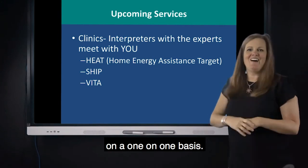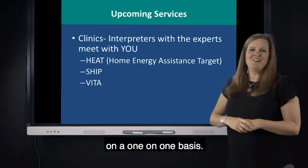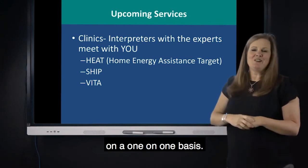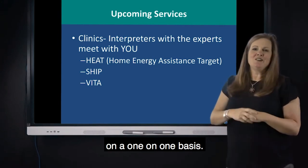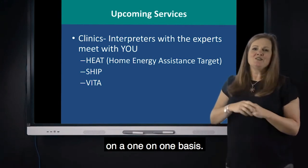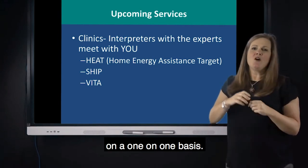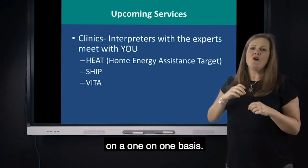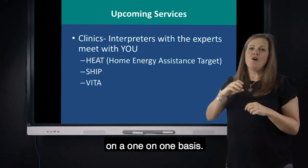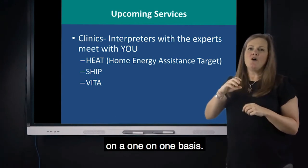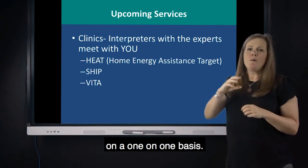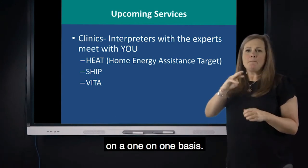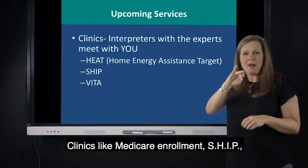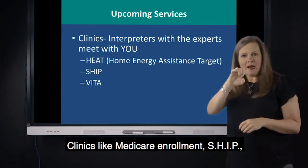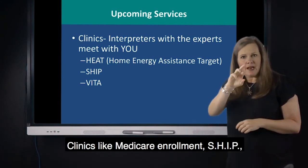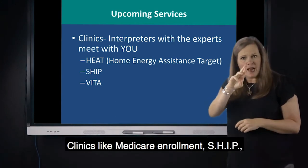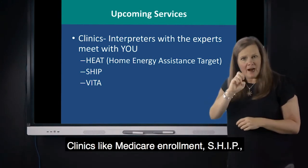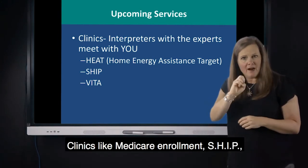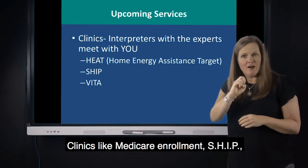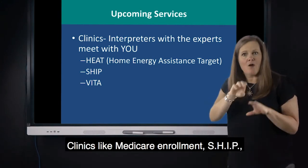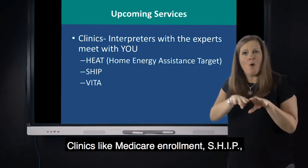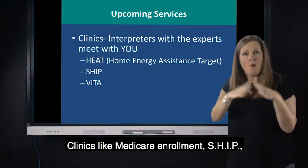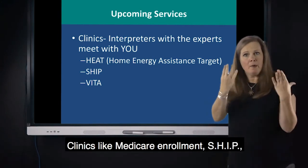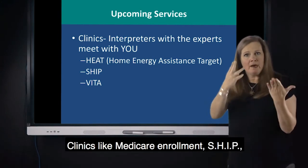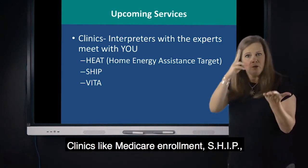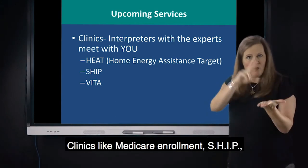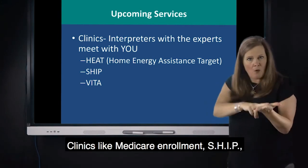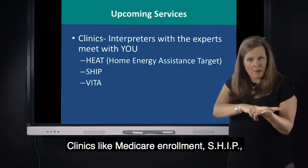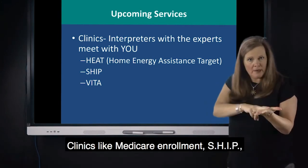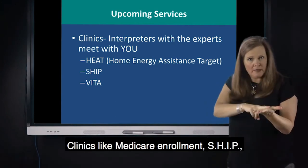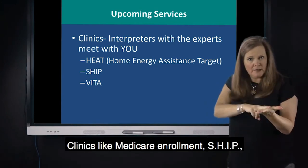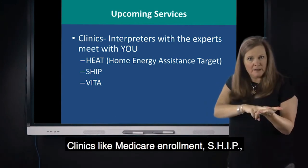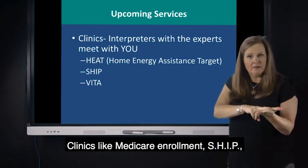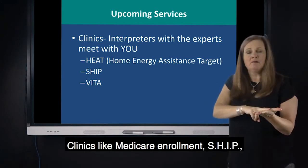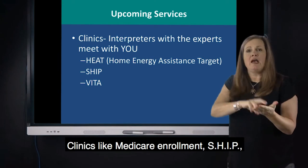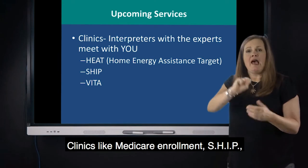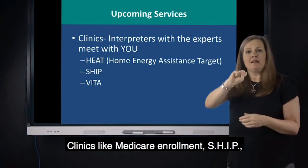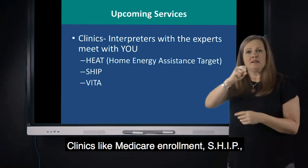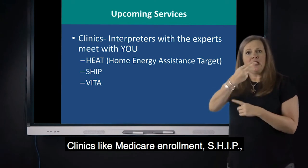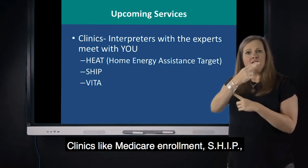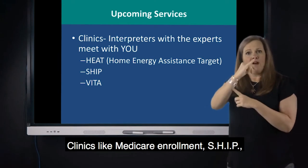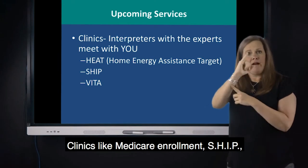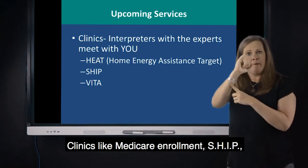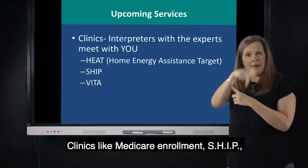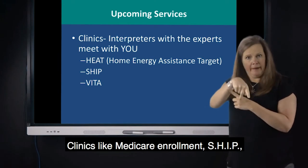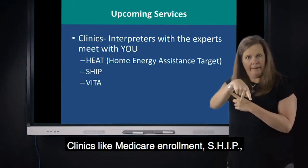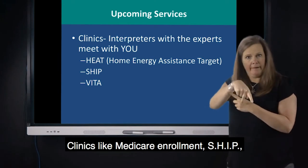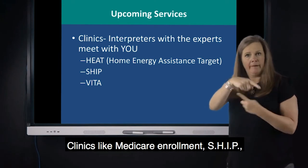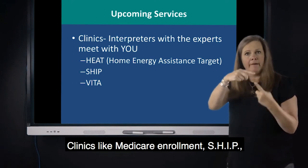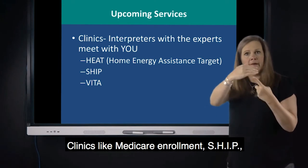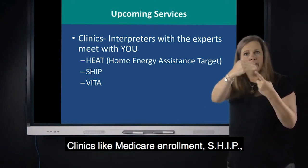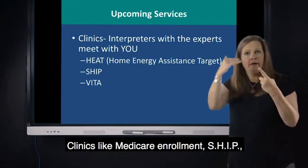to help people understand how to sign up for Medicare when it is open,